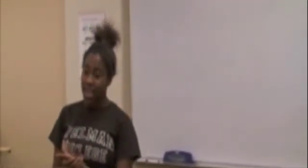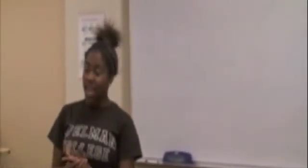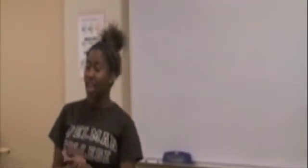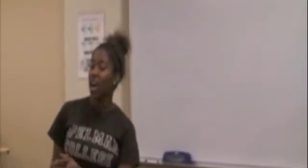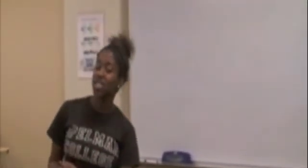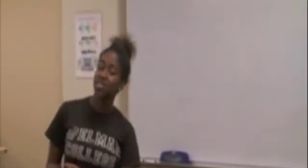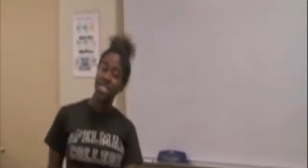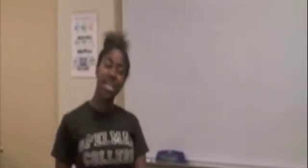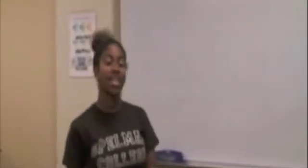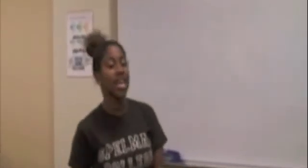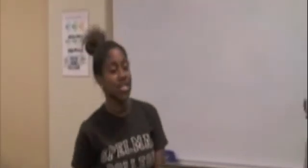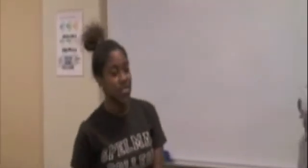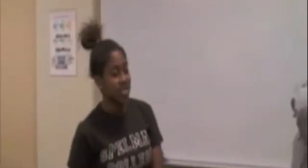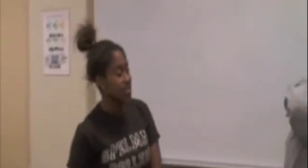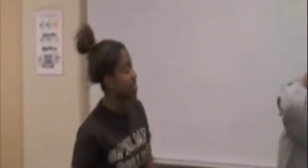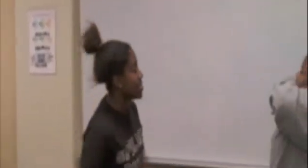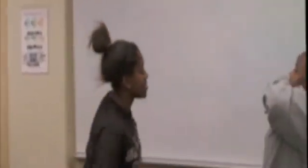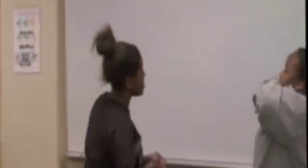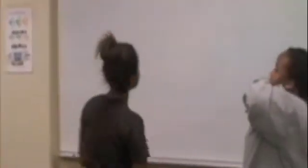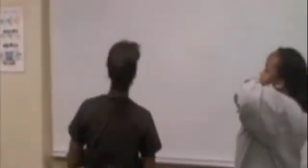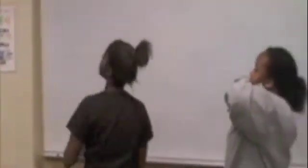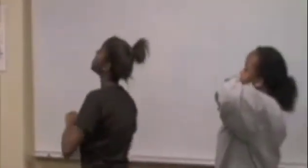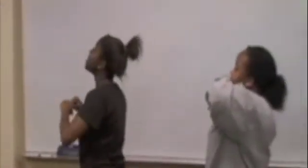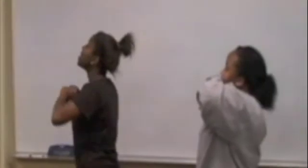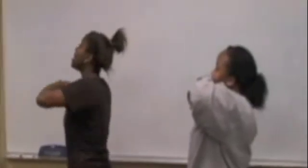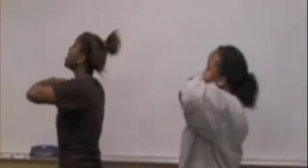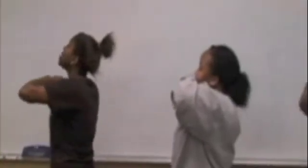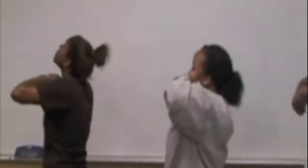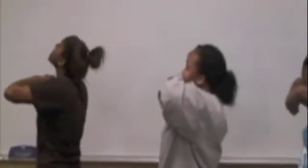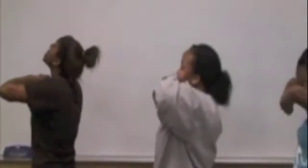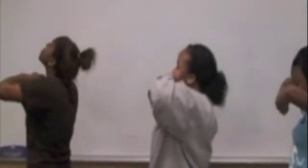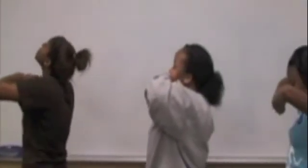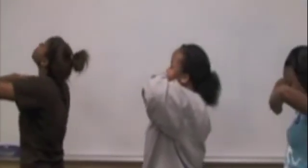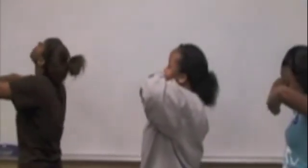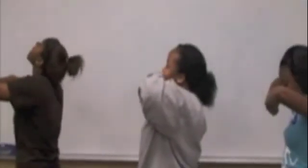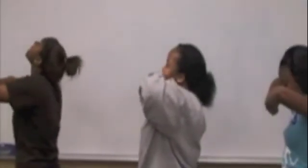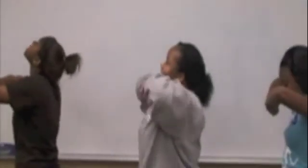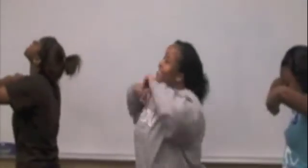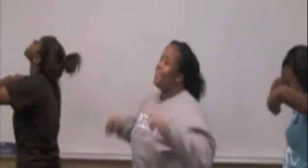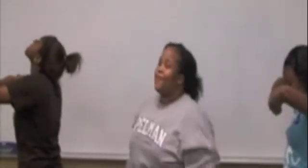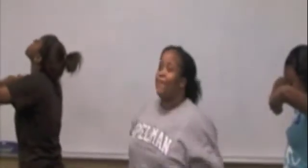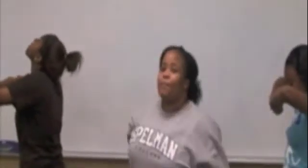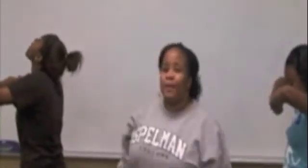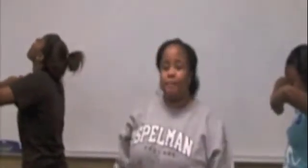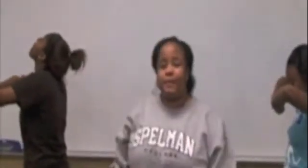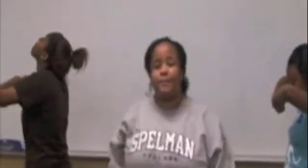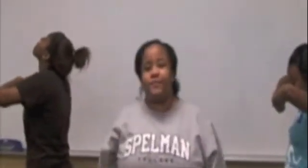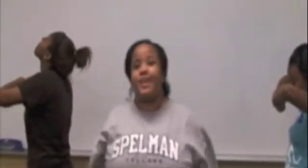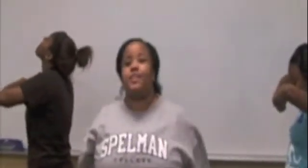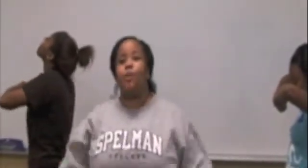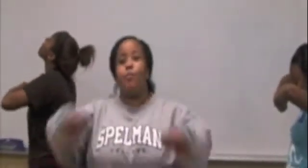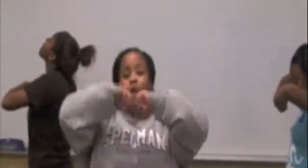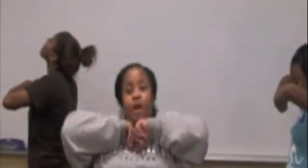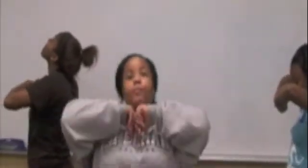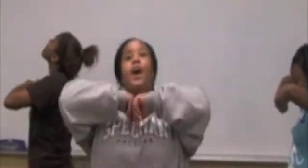and cause many psychological disorders. Deuce, spit your facts. Thirty-four million people affected worldwide.